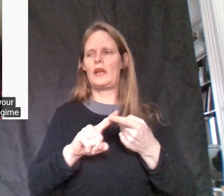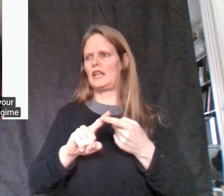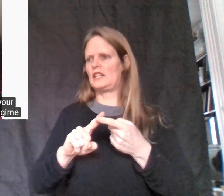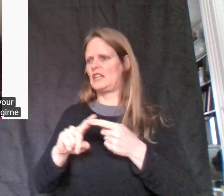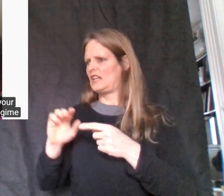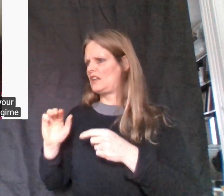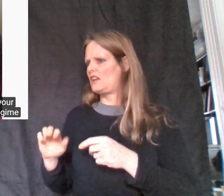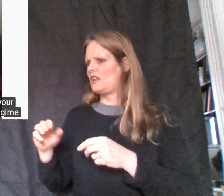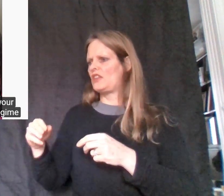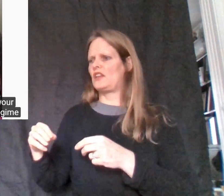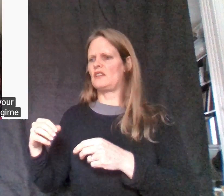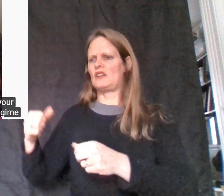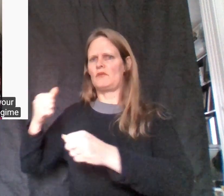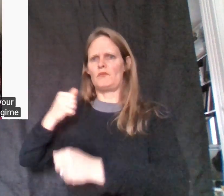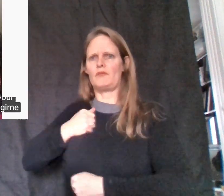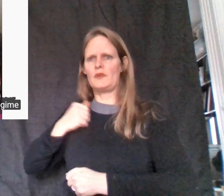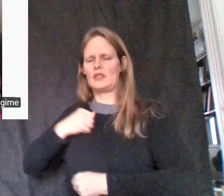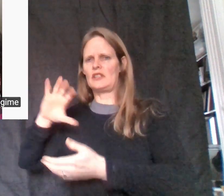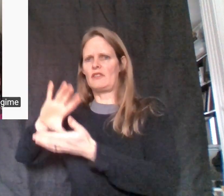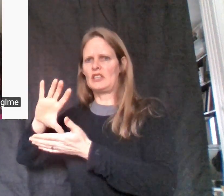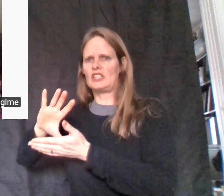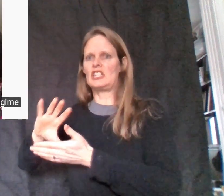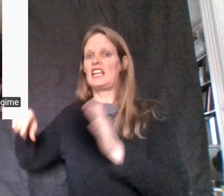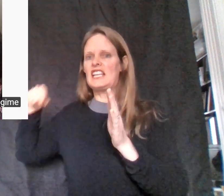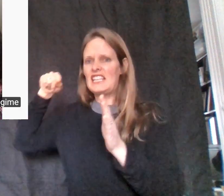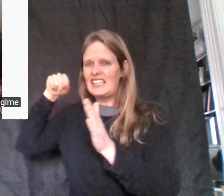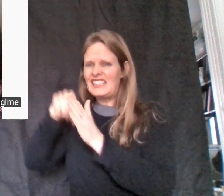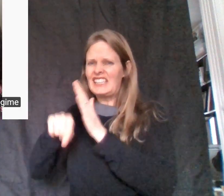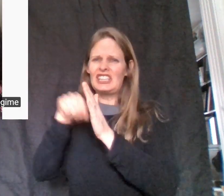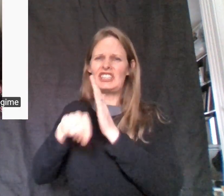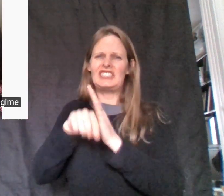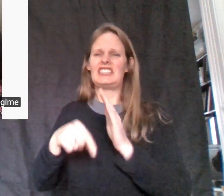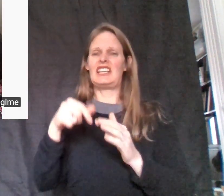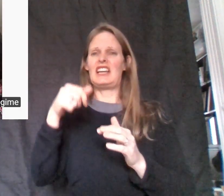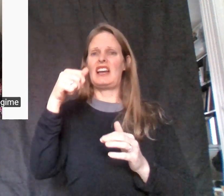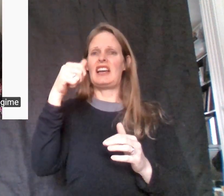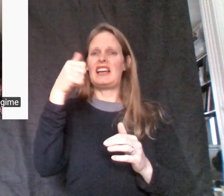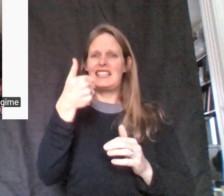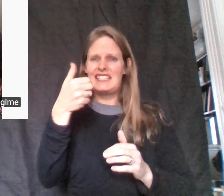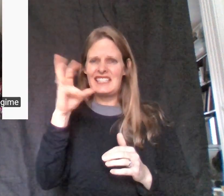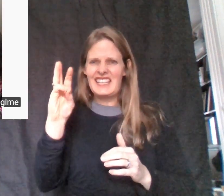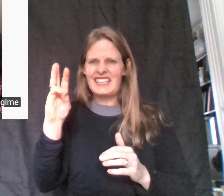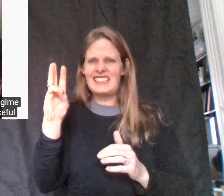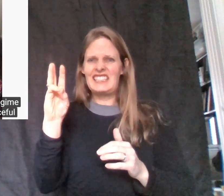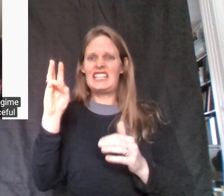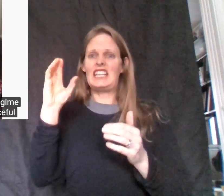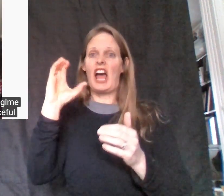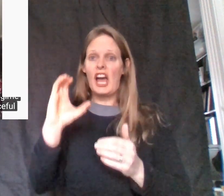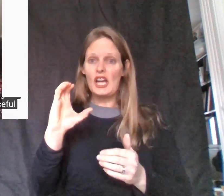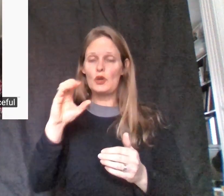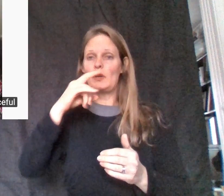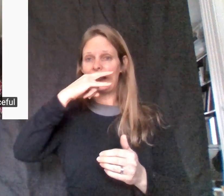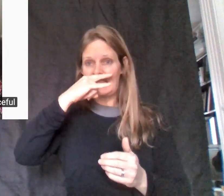slaughtered 1,600 kids for peaceful protests?